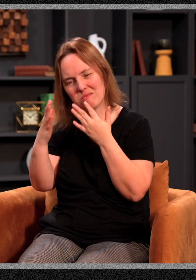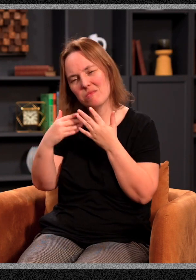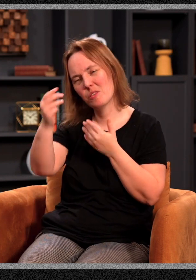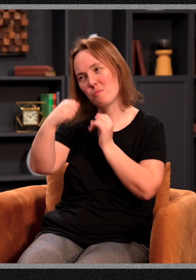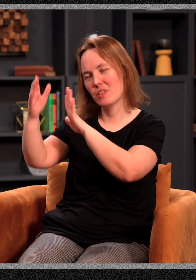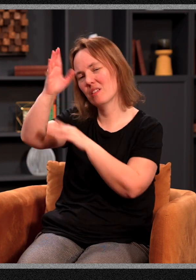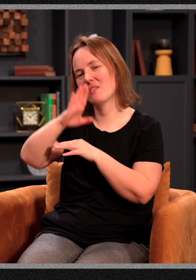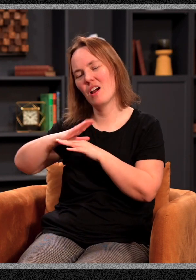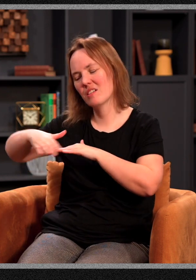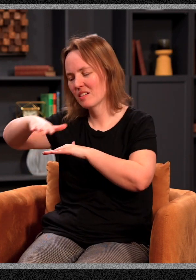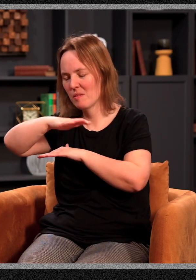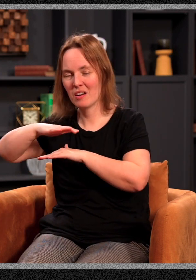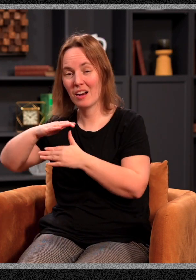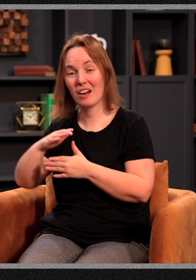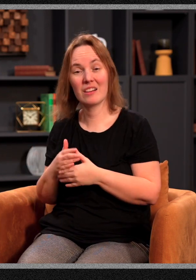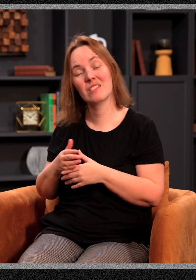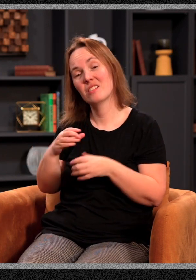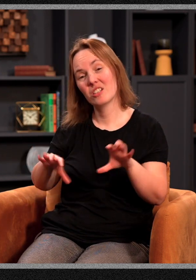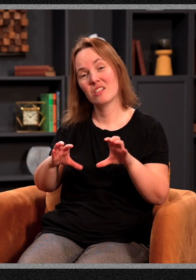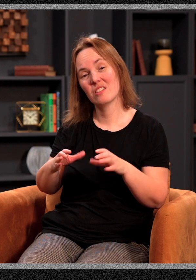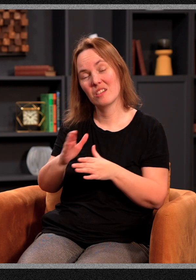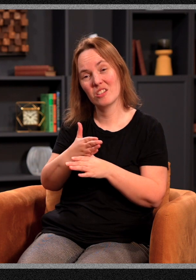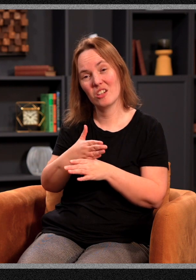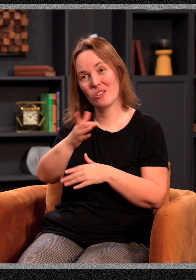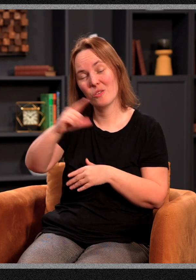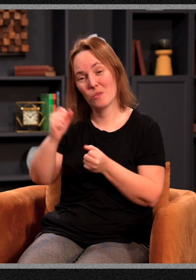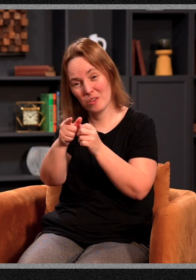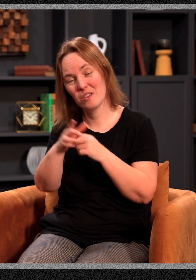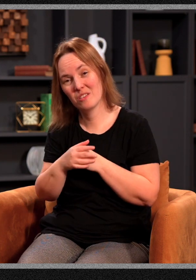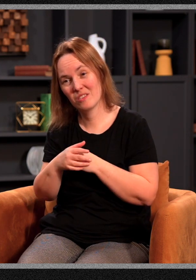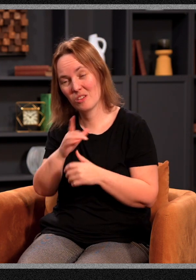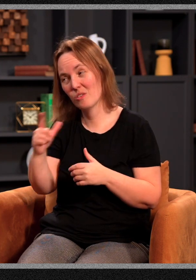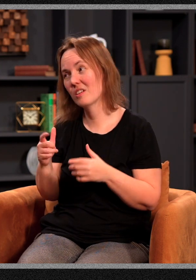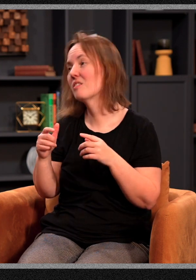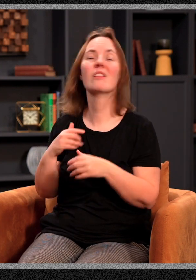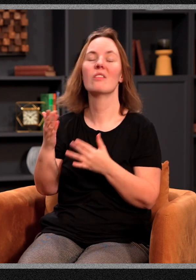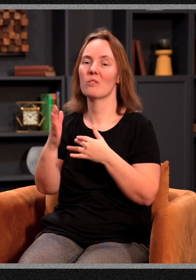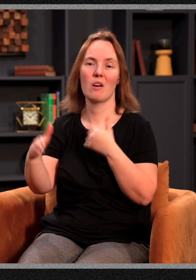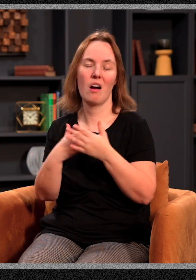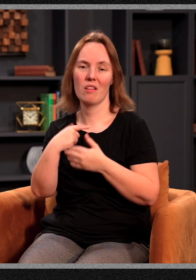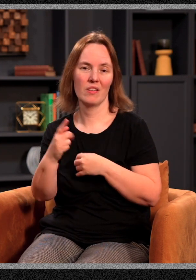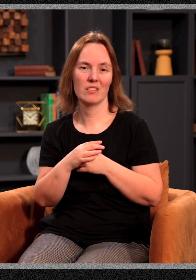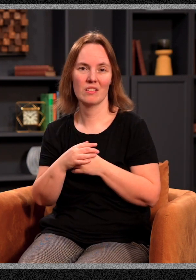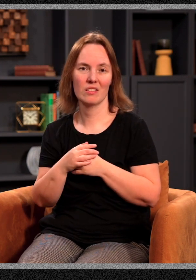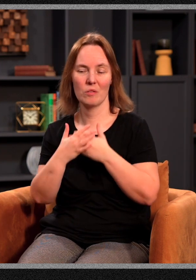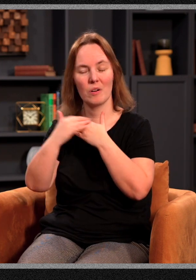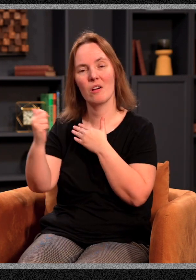The love of God and I had a chance to share the Lord with her. The Lord can do that through all of us. That's what we're called to be and what we're called to do.